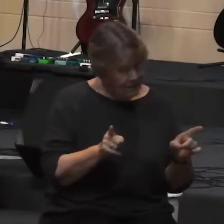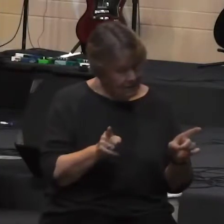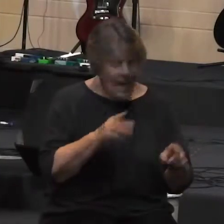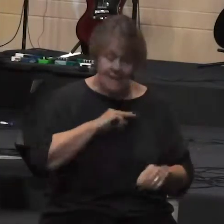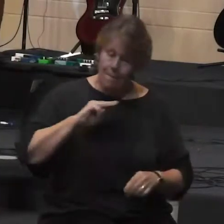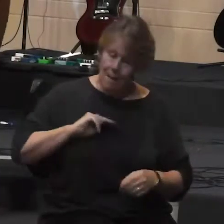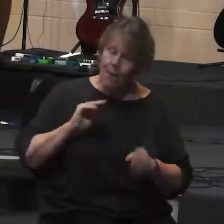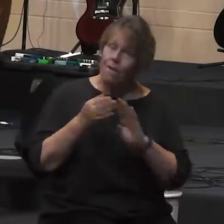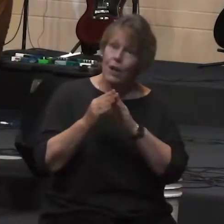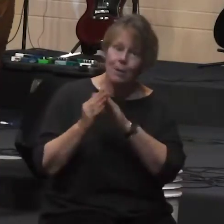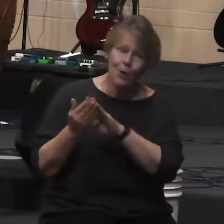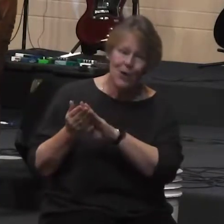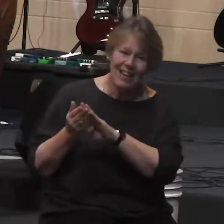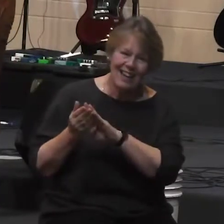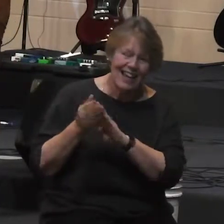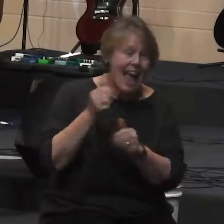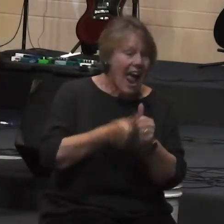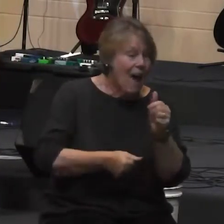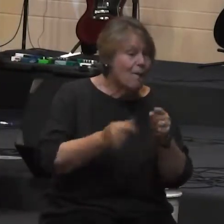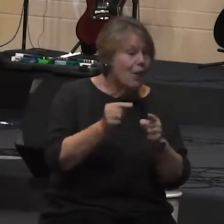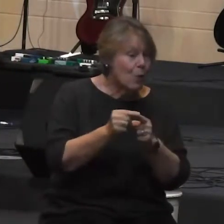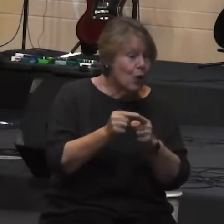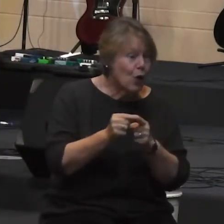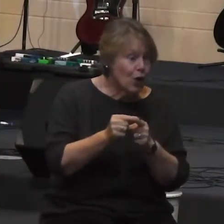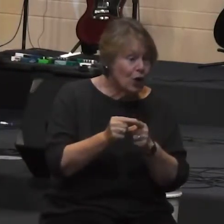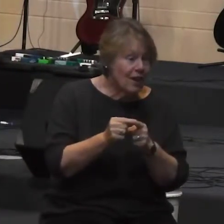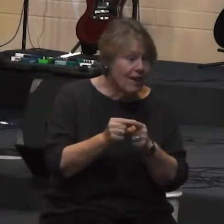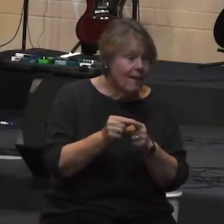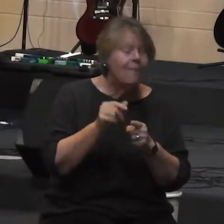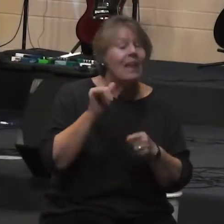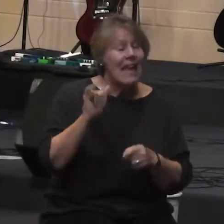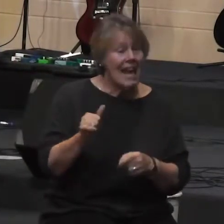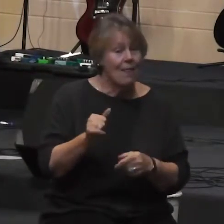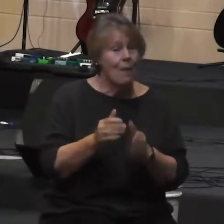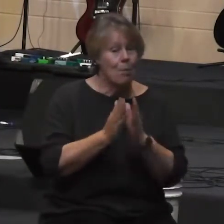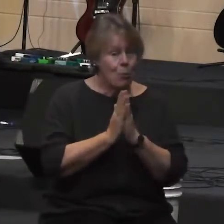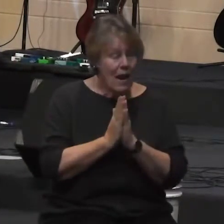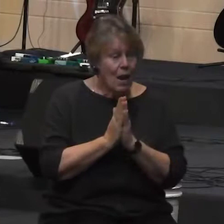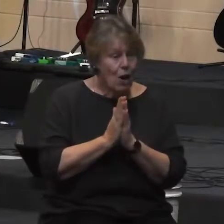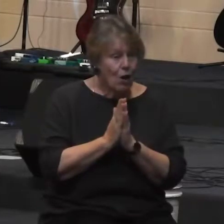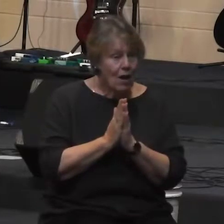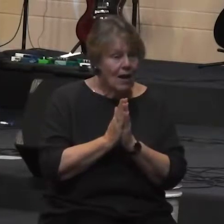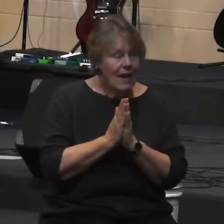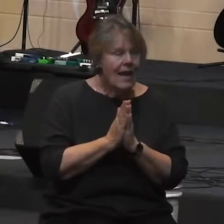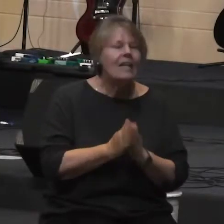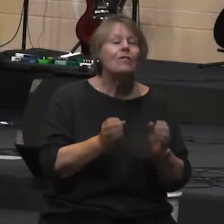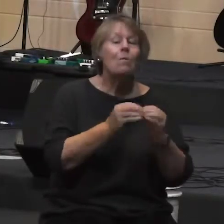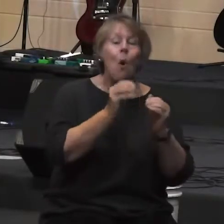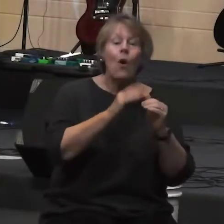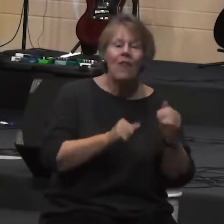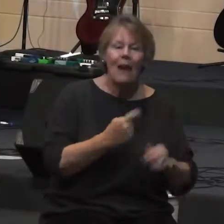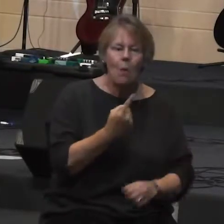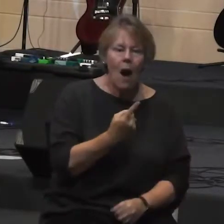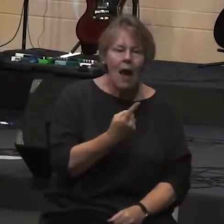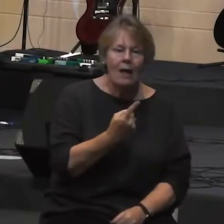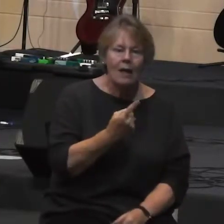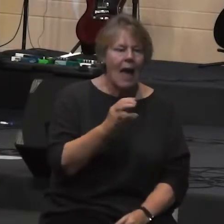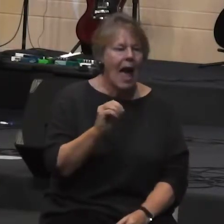Every word in the prayer, every pronoun in the prayer up to this point has been in the plural. Our Father,